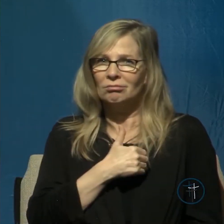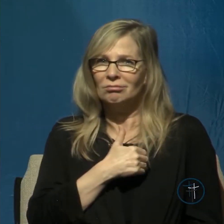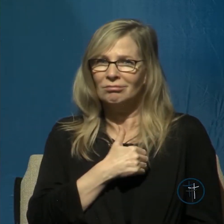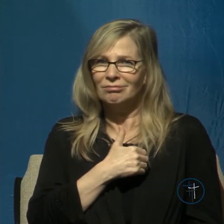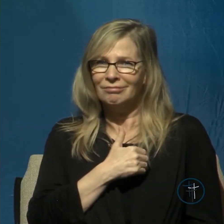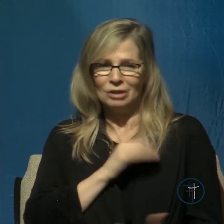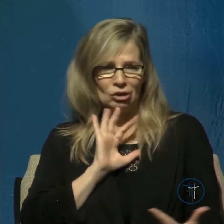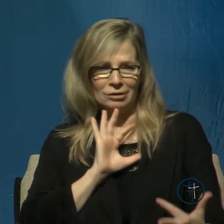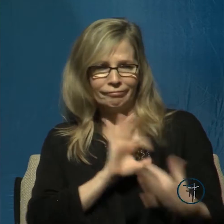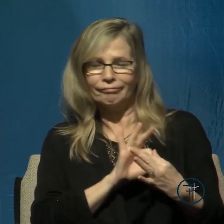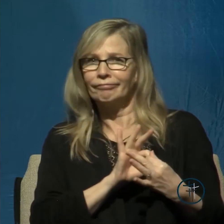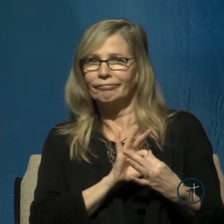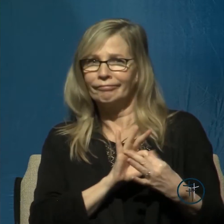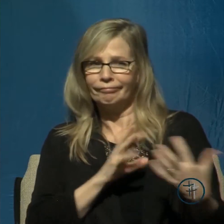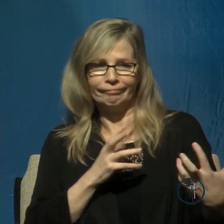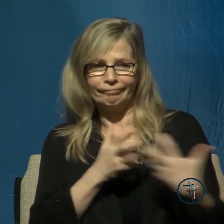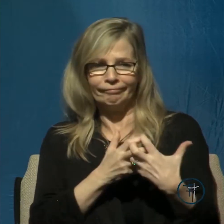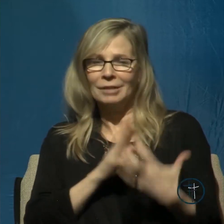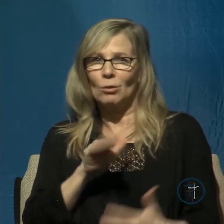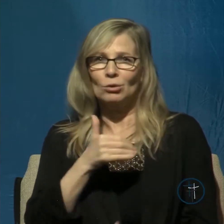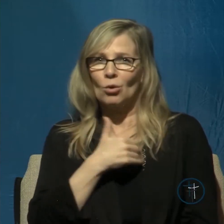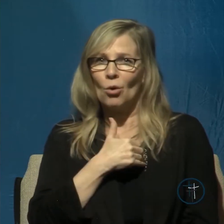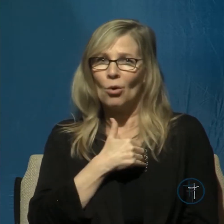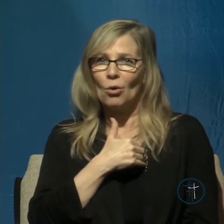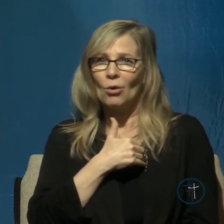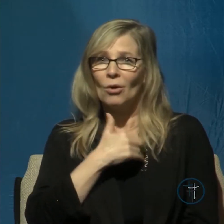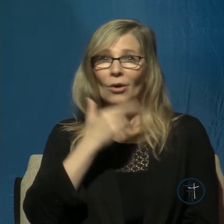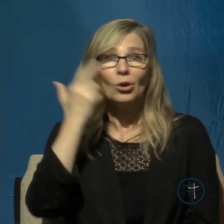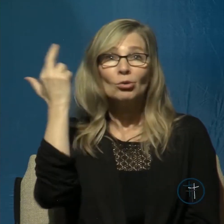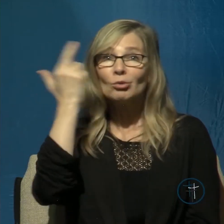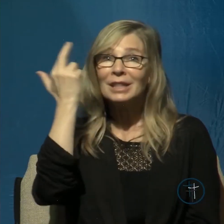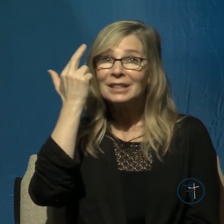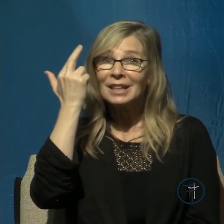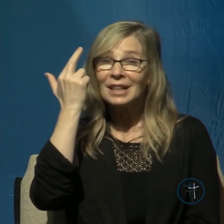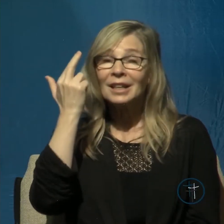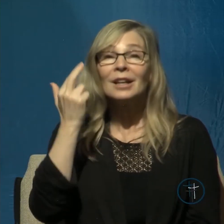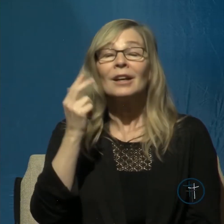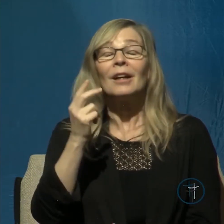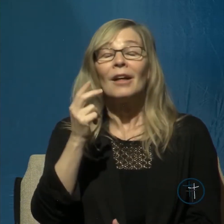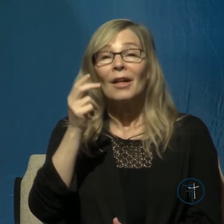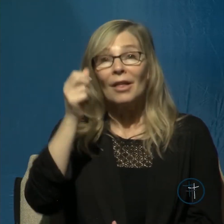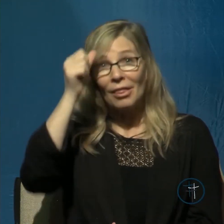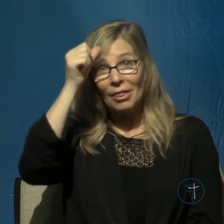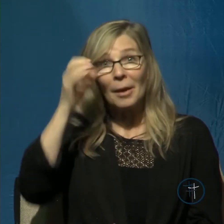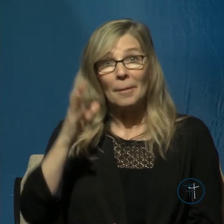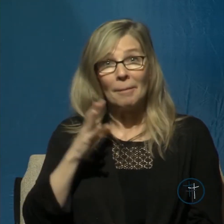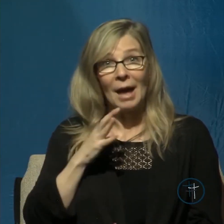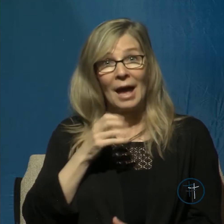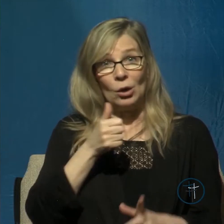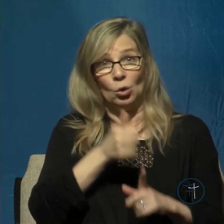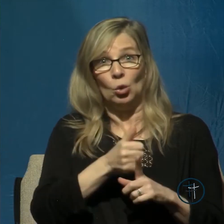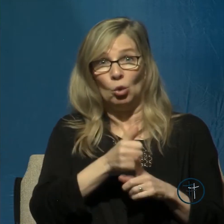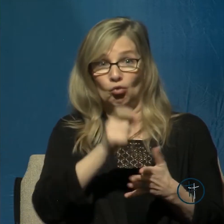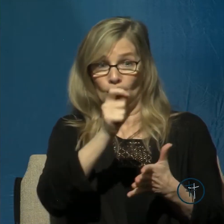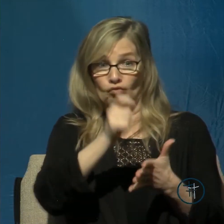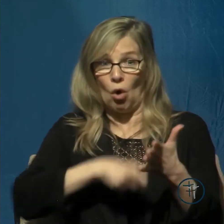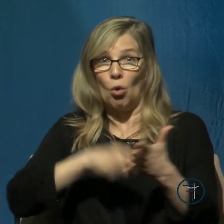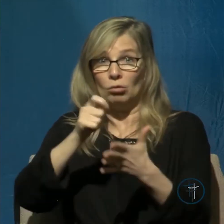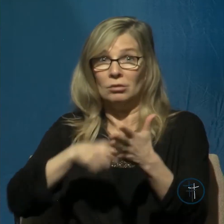with us. And the reason they speak like this is because the men who penned the Psalms were very transparent. They were